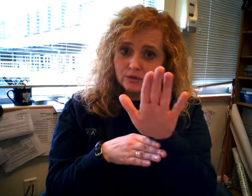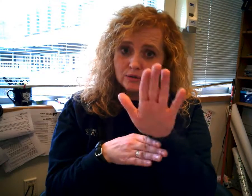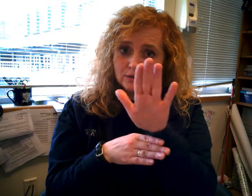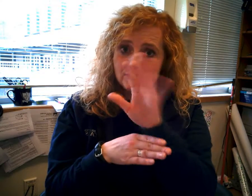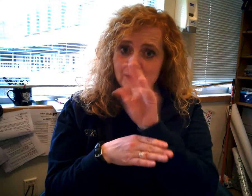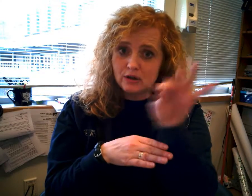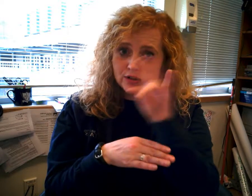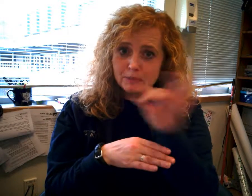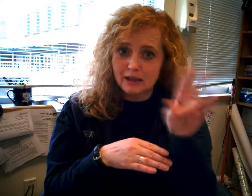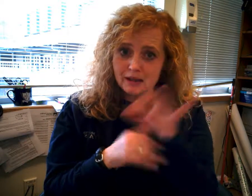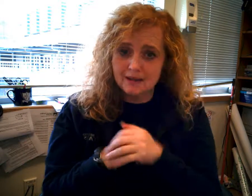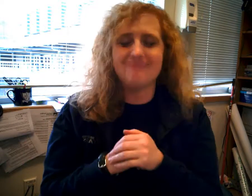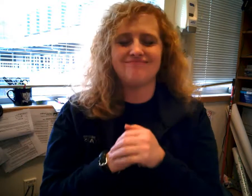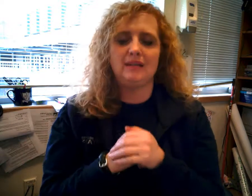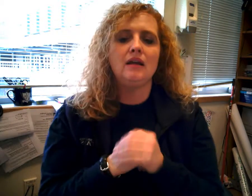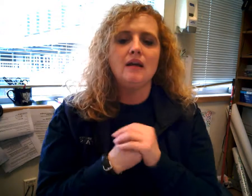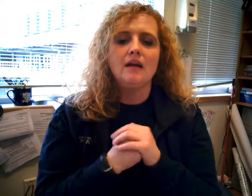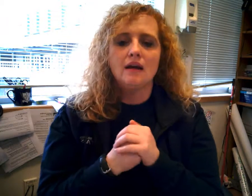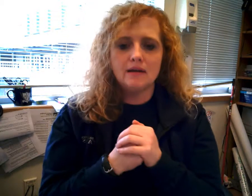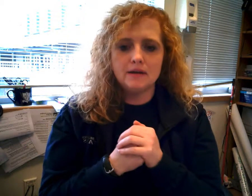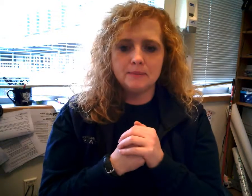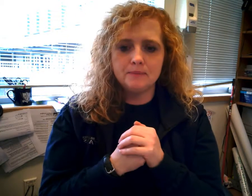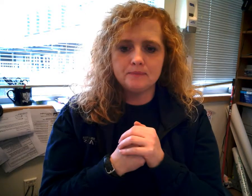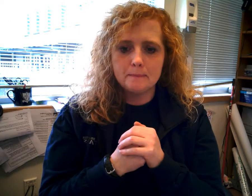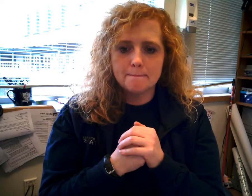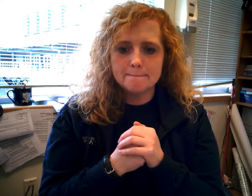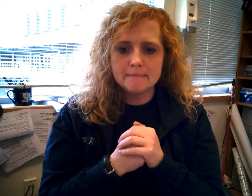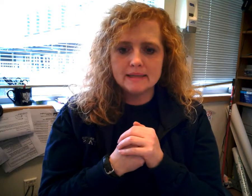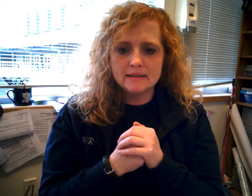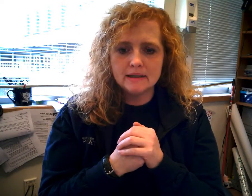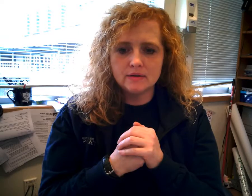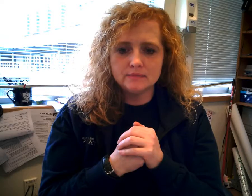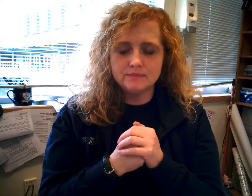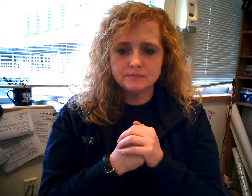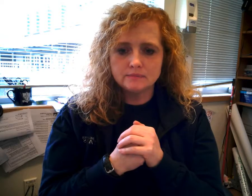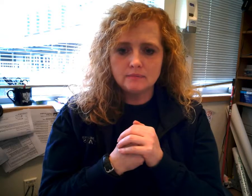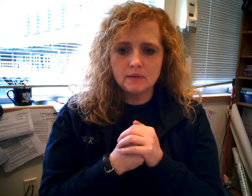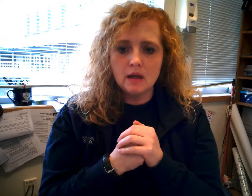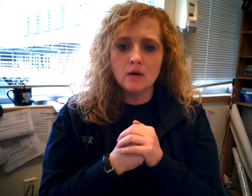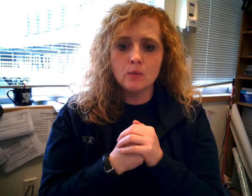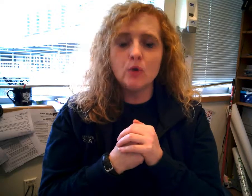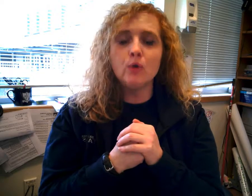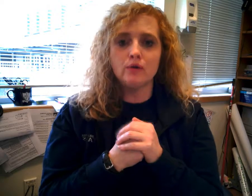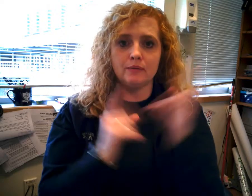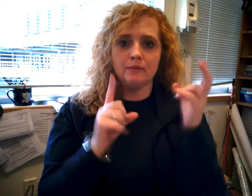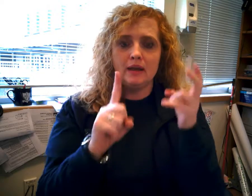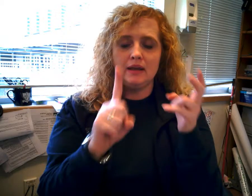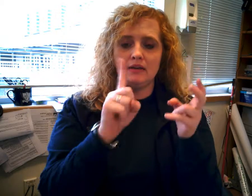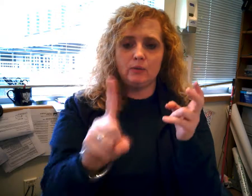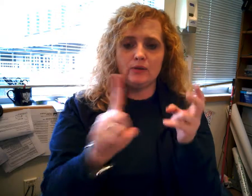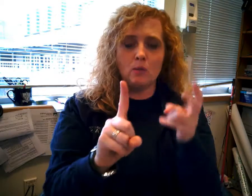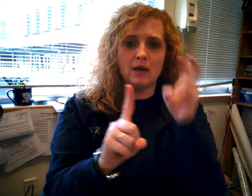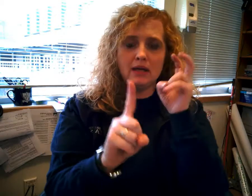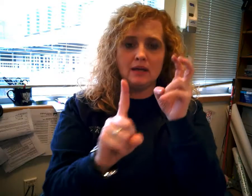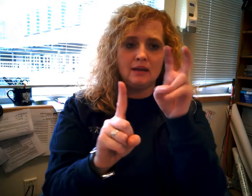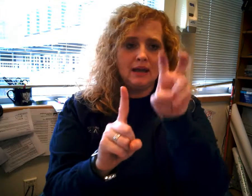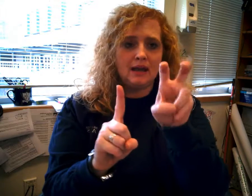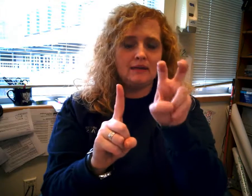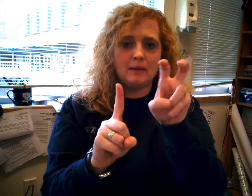fingerspelling. Um, let's see here. Uh, recruiter is with a one and then a